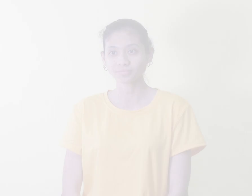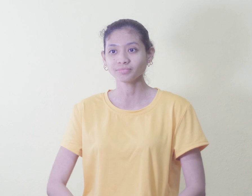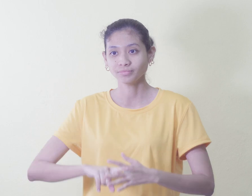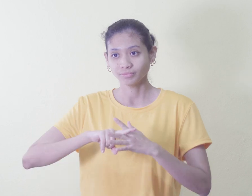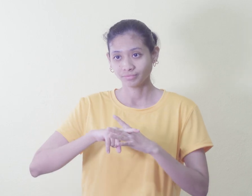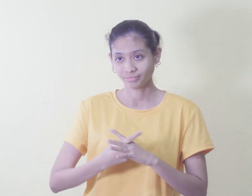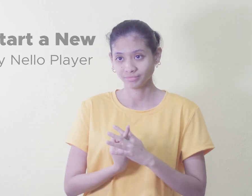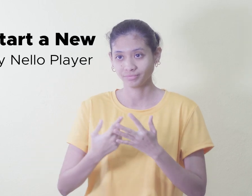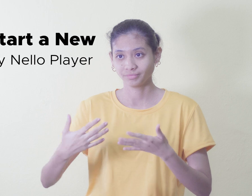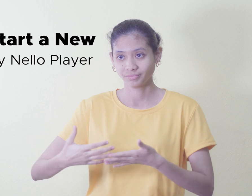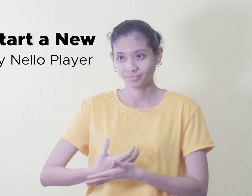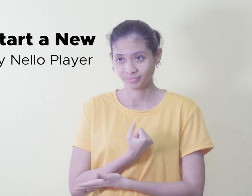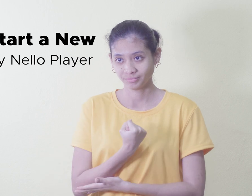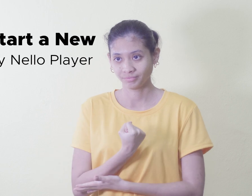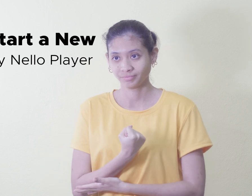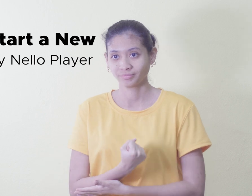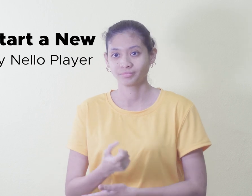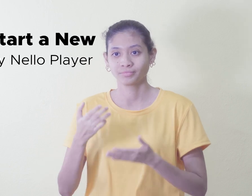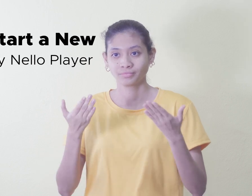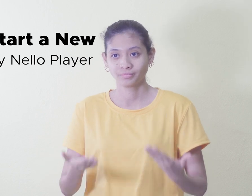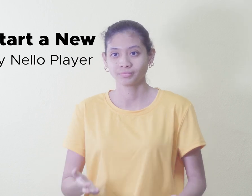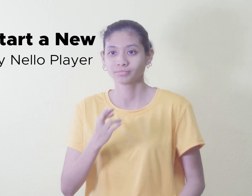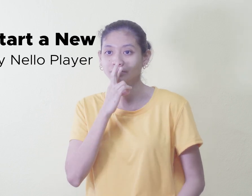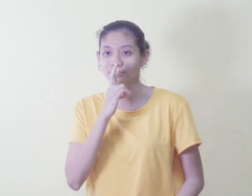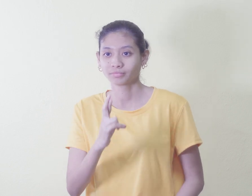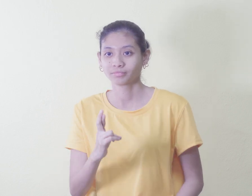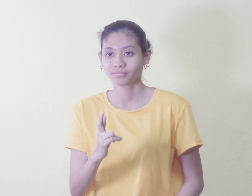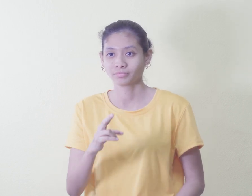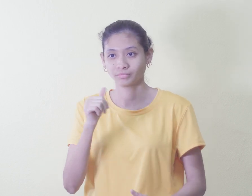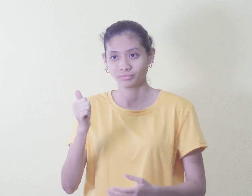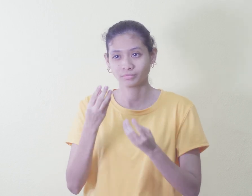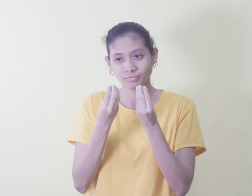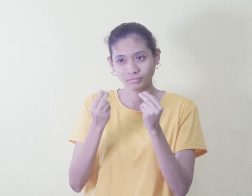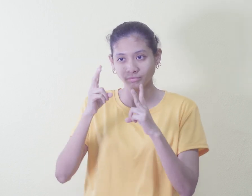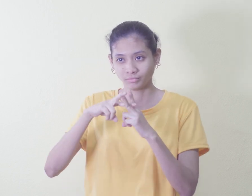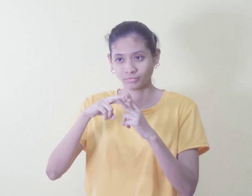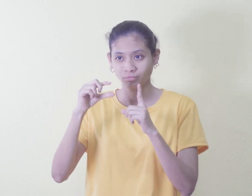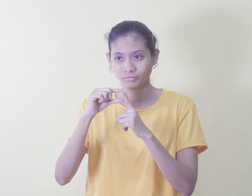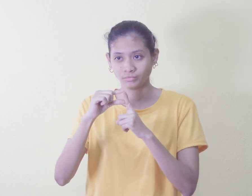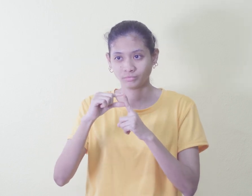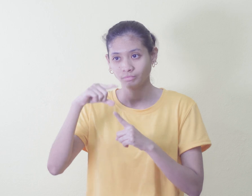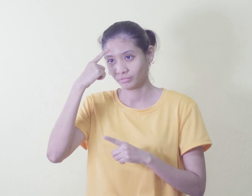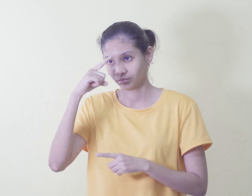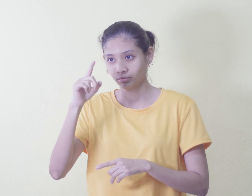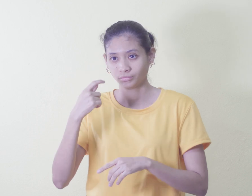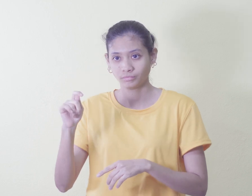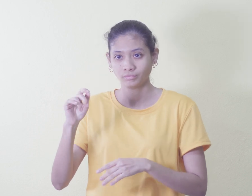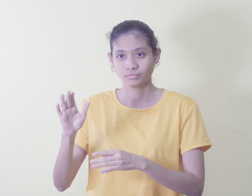Start anew. These are a few vocabulary words for the song